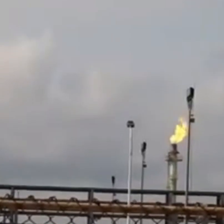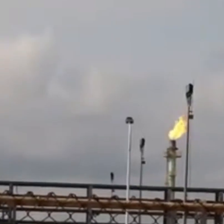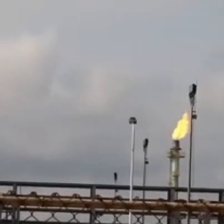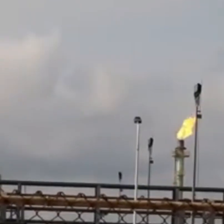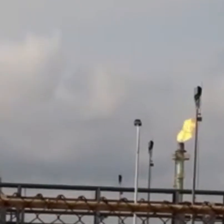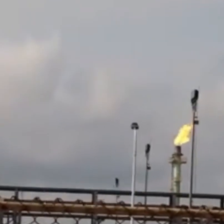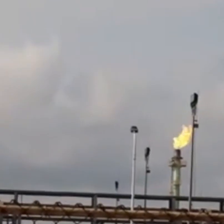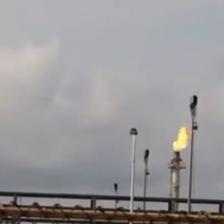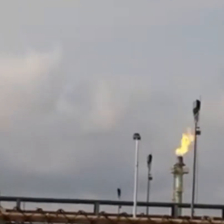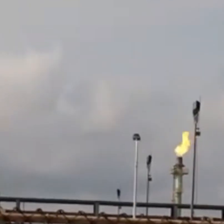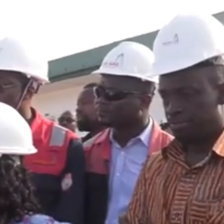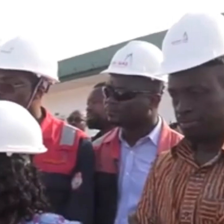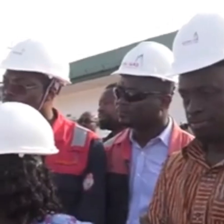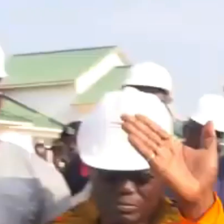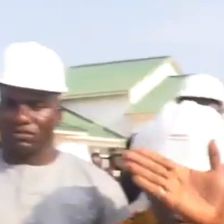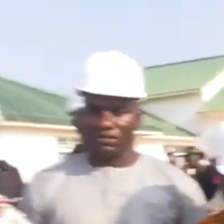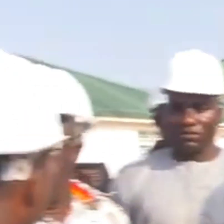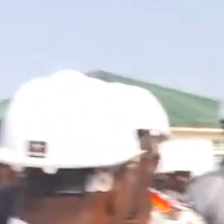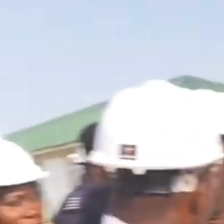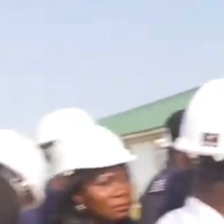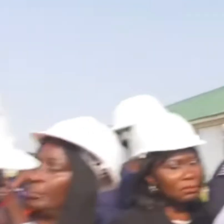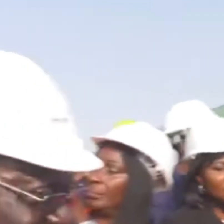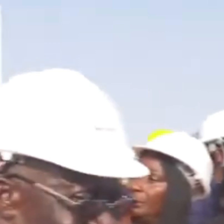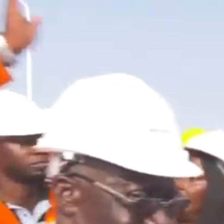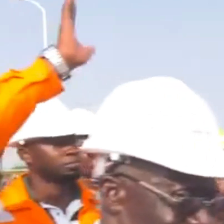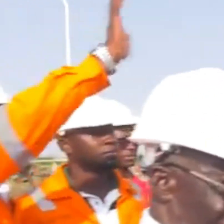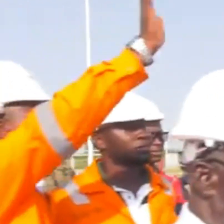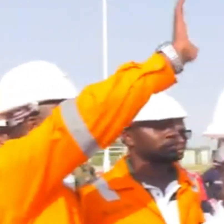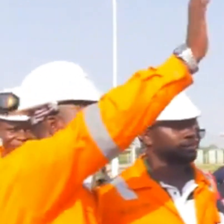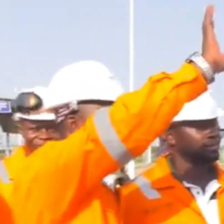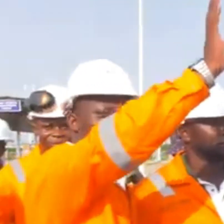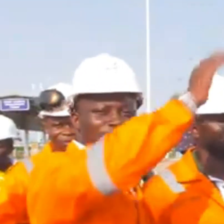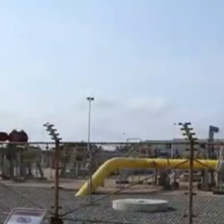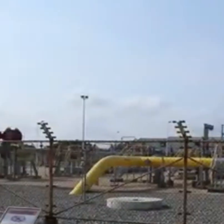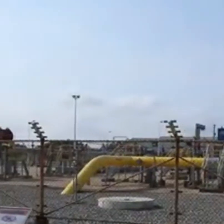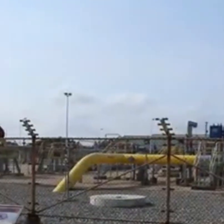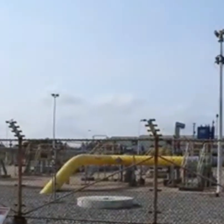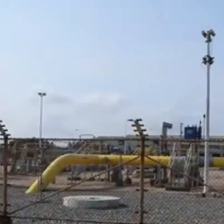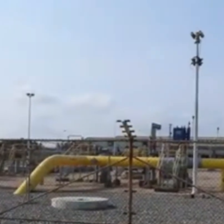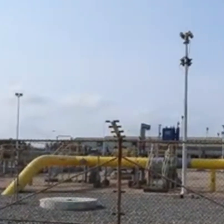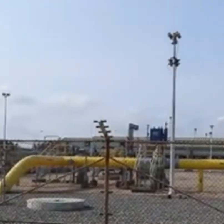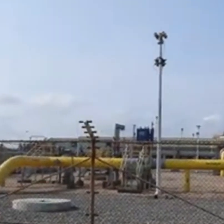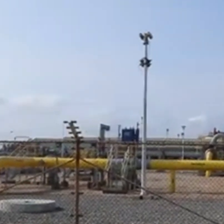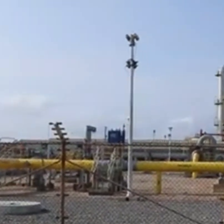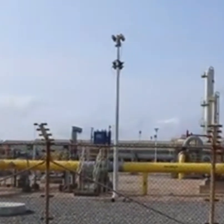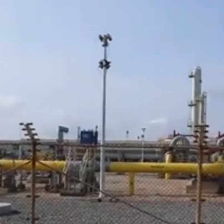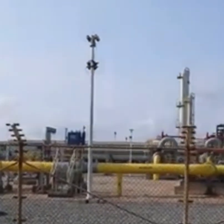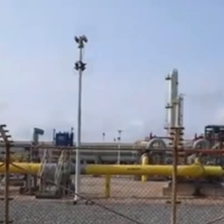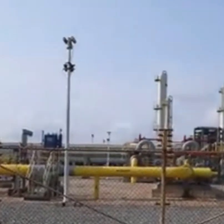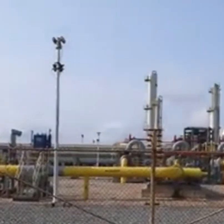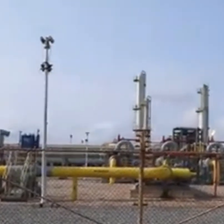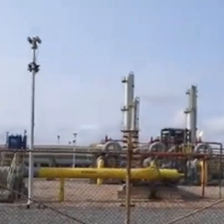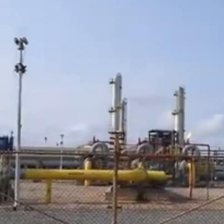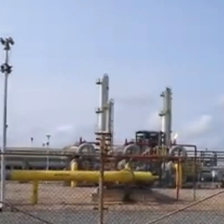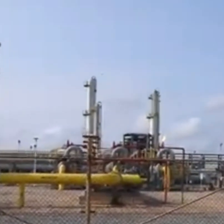alone. Yes, you heard it right. That's about $3 million every single month. But here is the thing. It's not just about